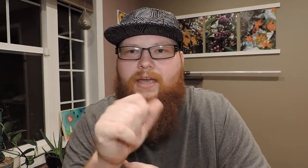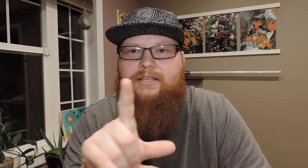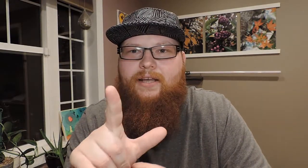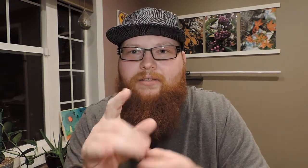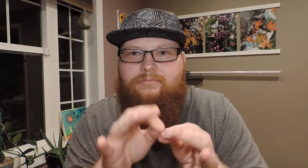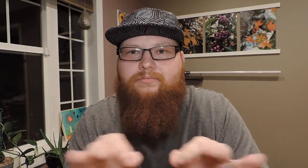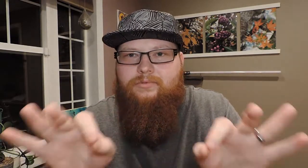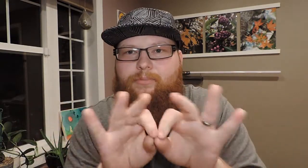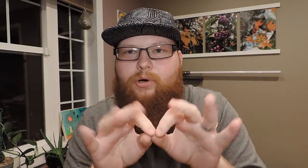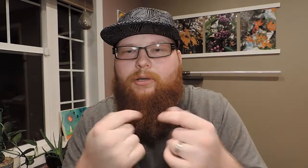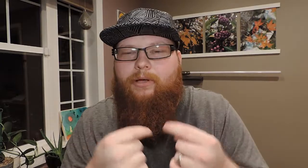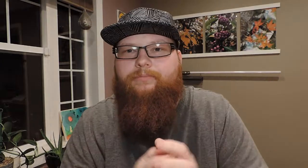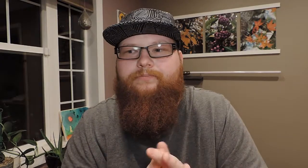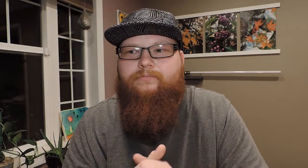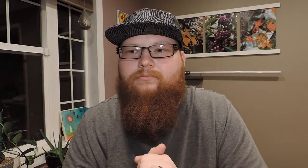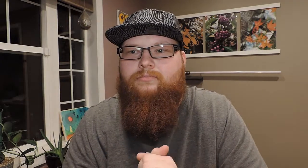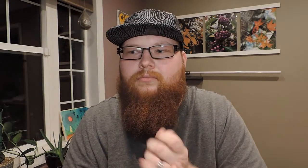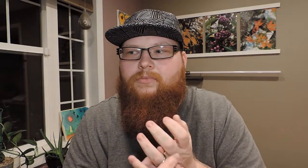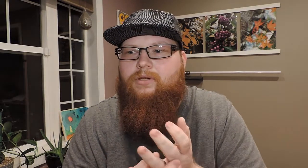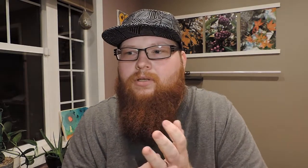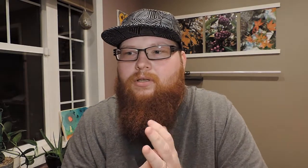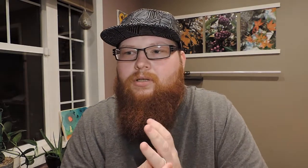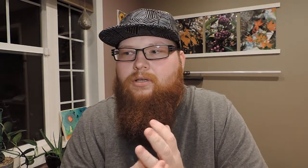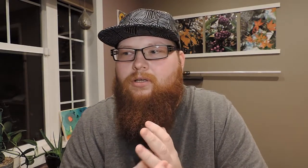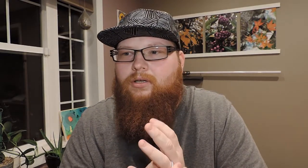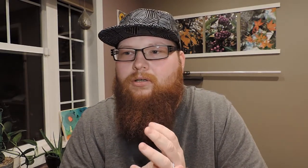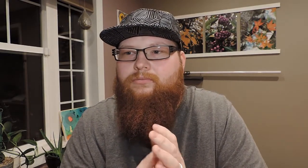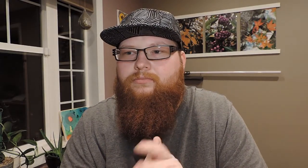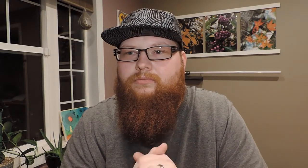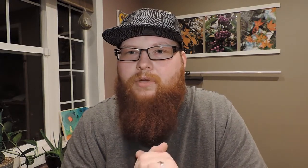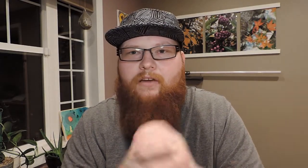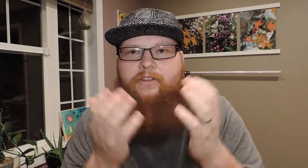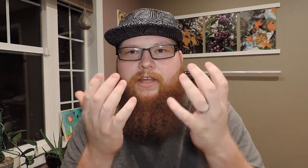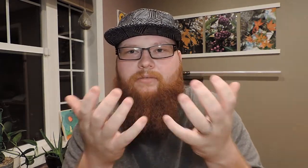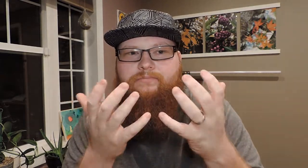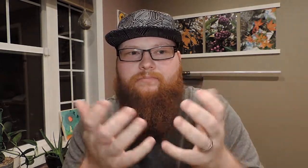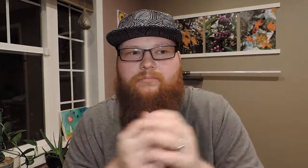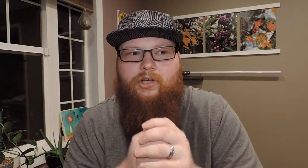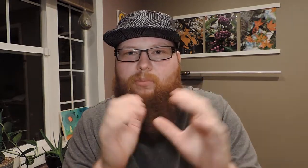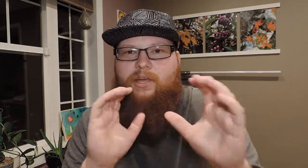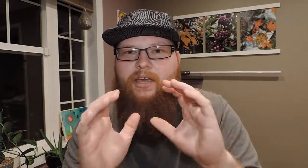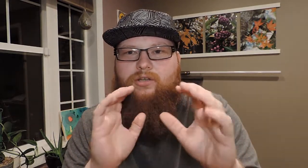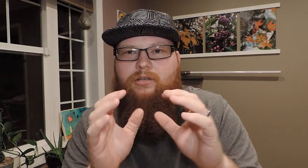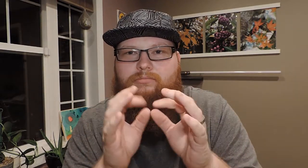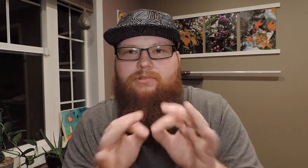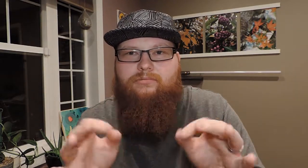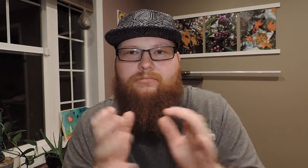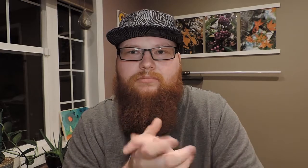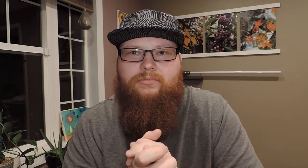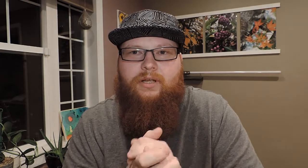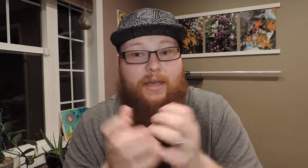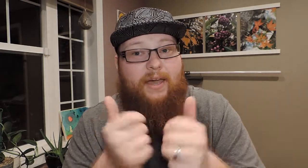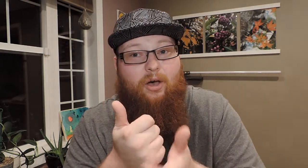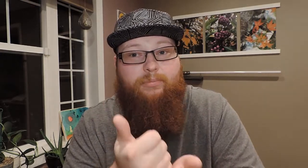ASL is important to me. You know, having that communication, it helps.